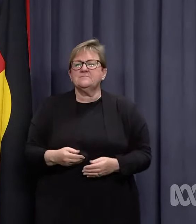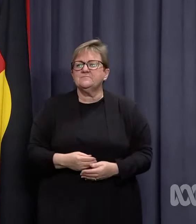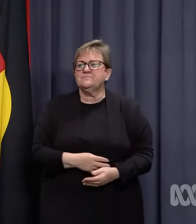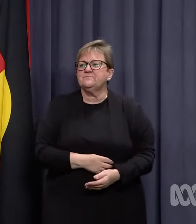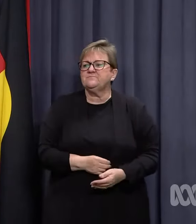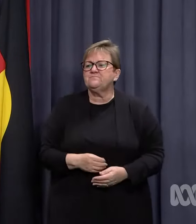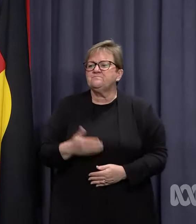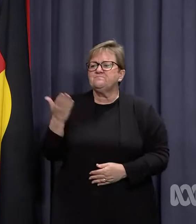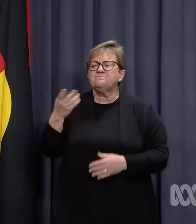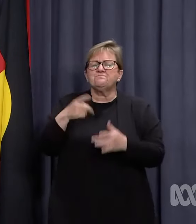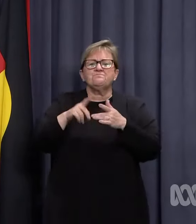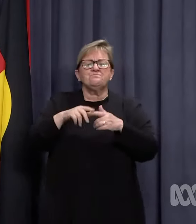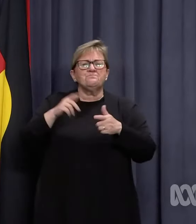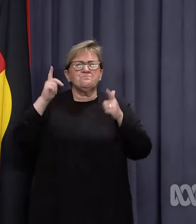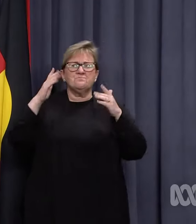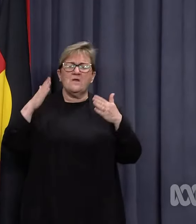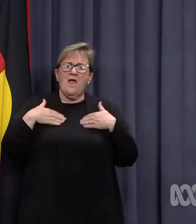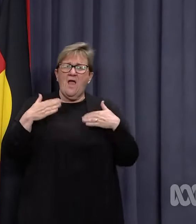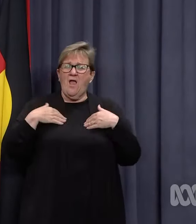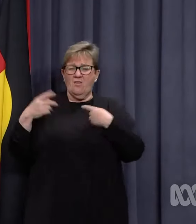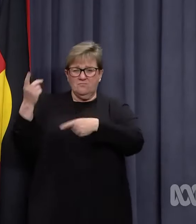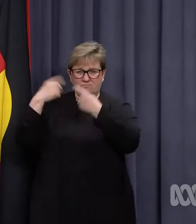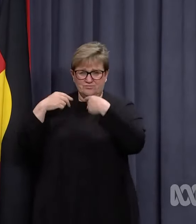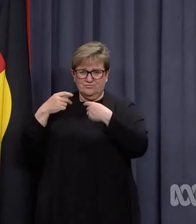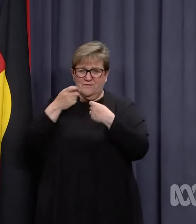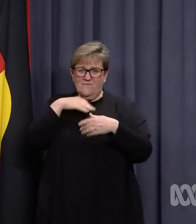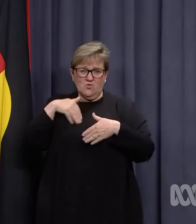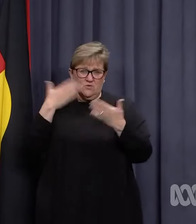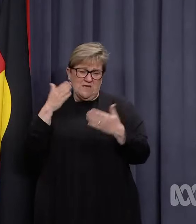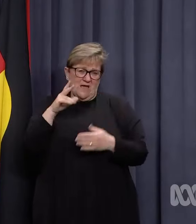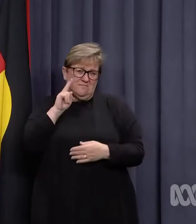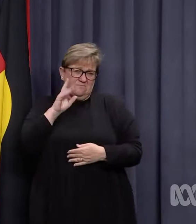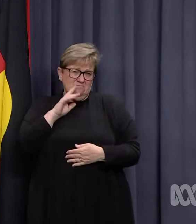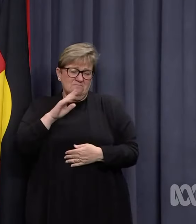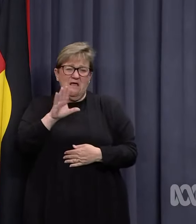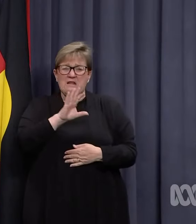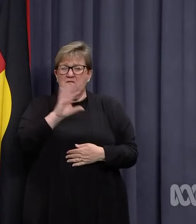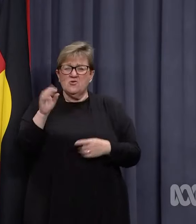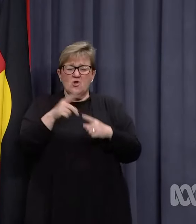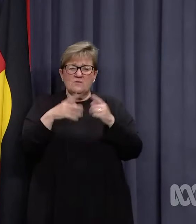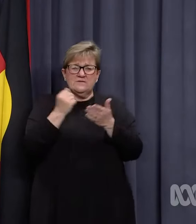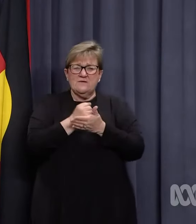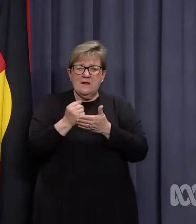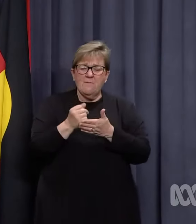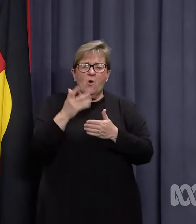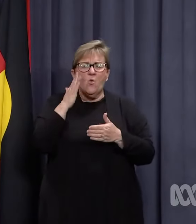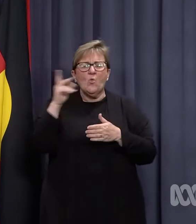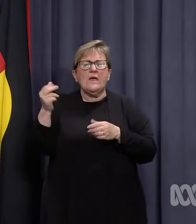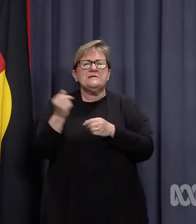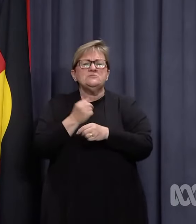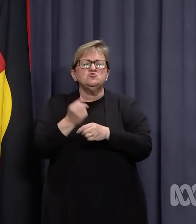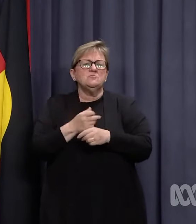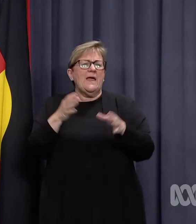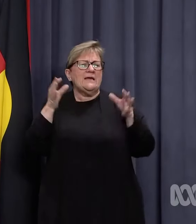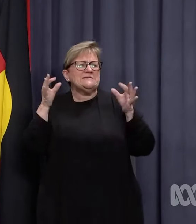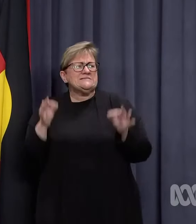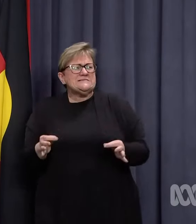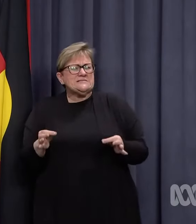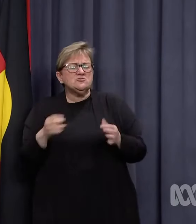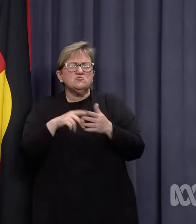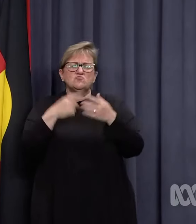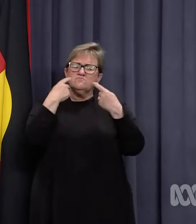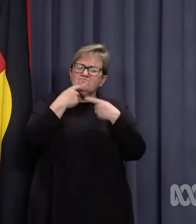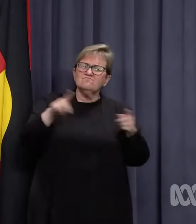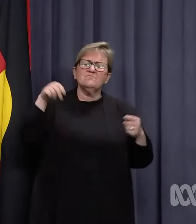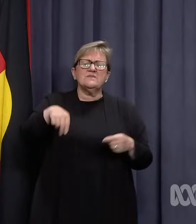Dr Robertson's advice was given a few days ago, and there was no specific threshold, when was the decision made in government to make